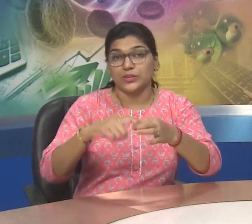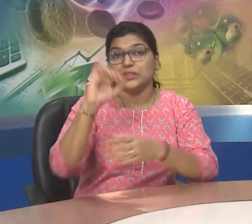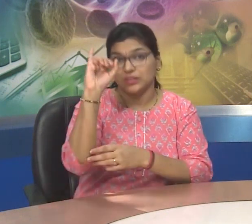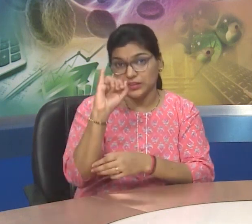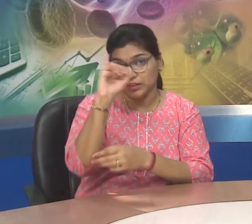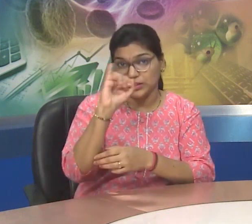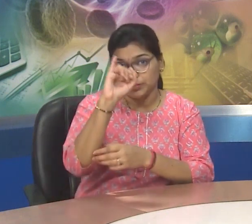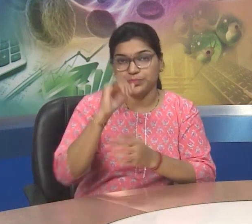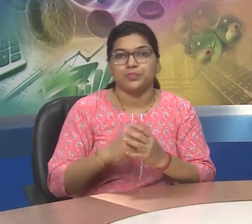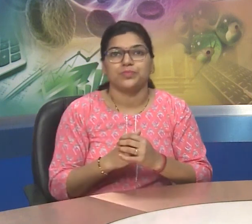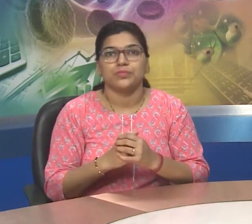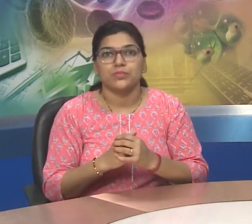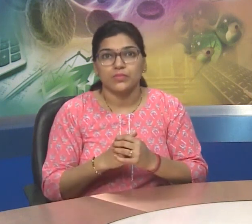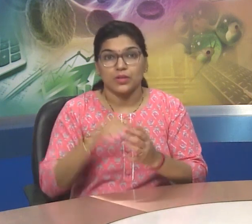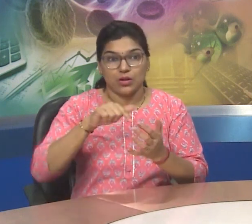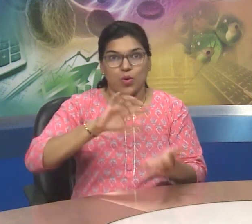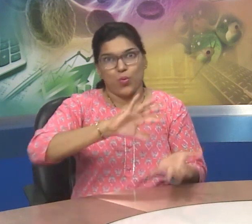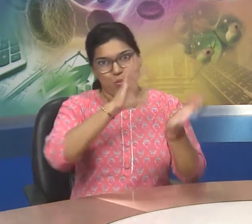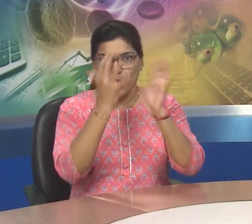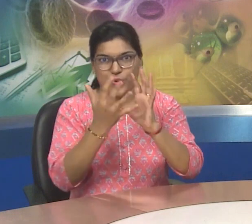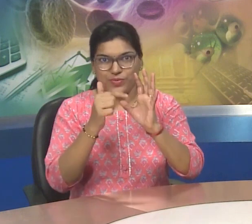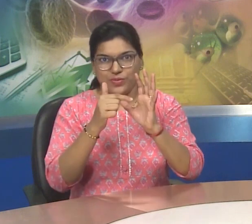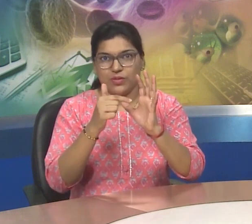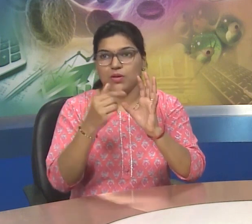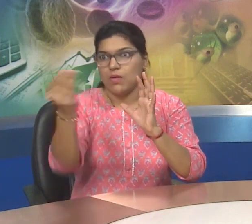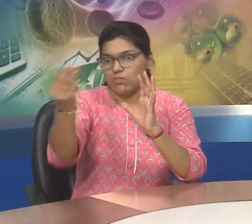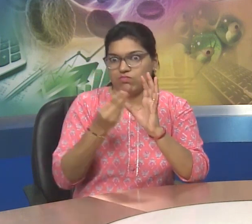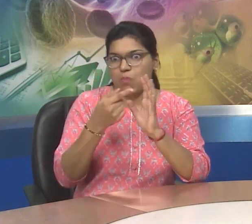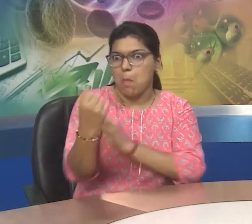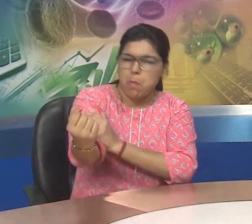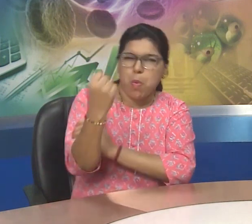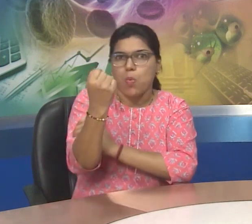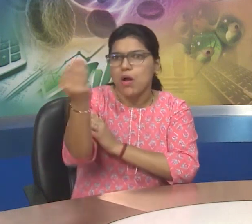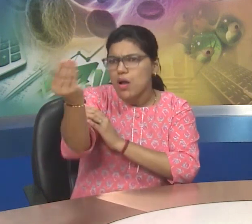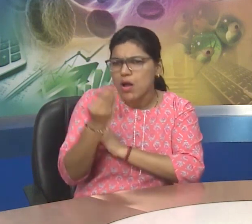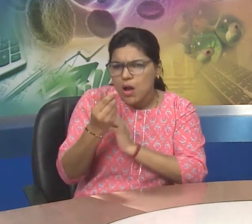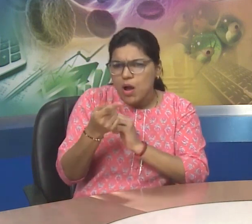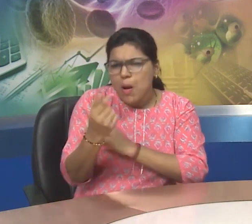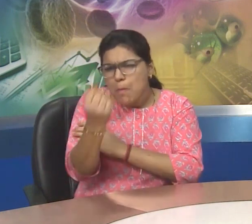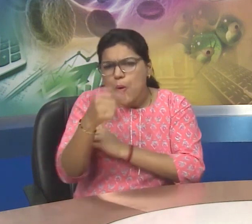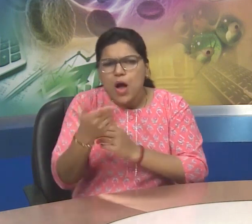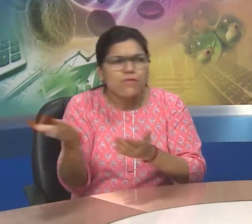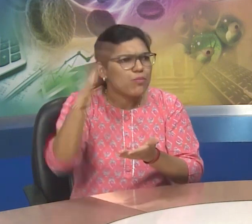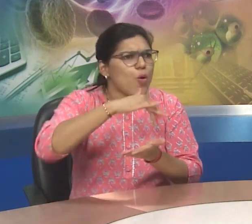question question six from where earth gets energy